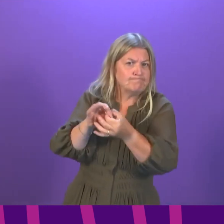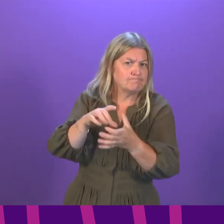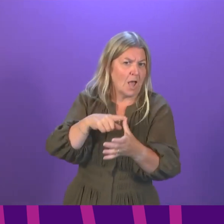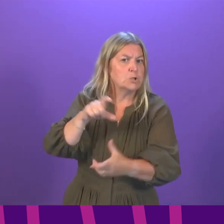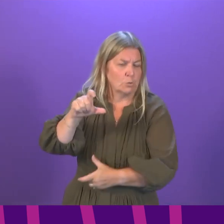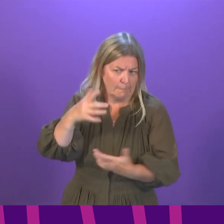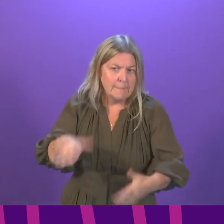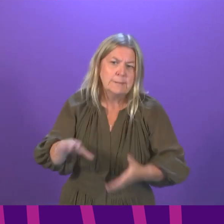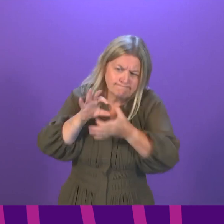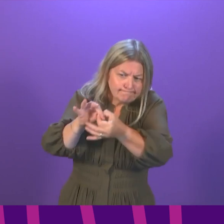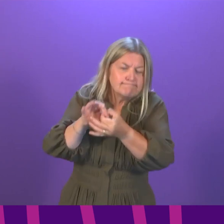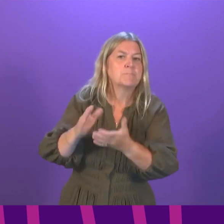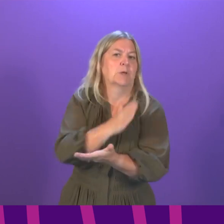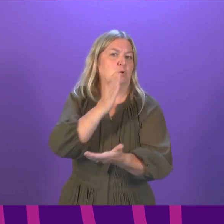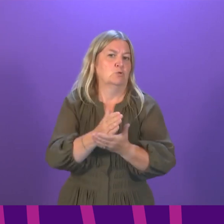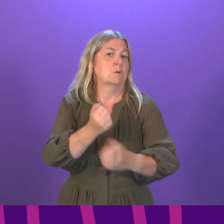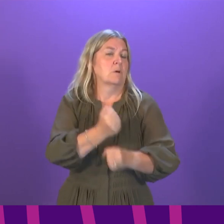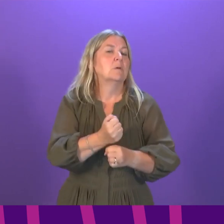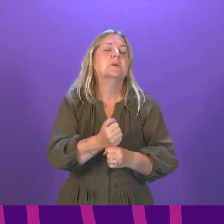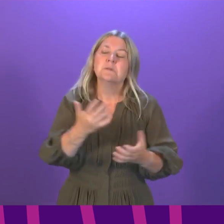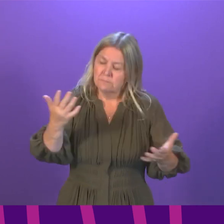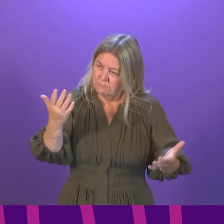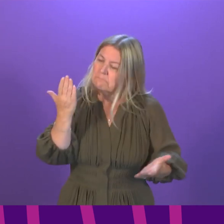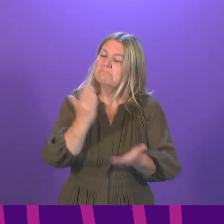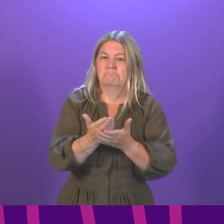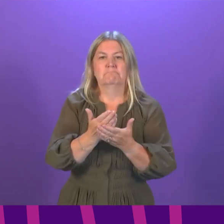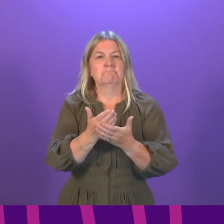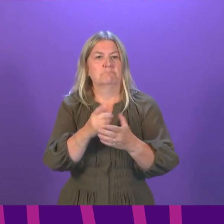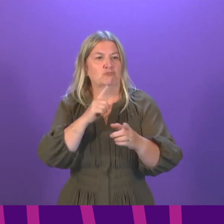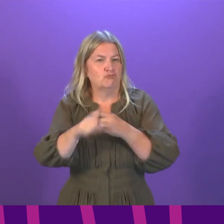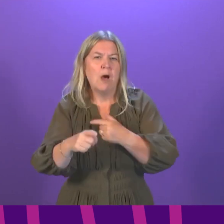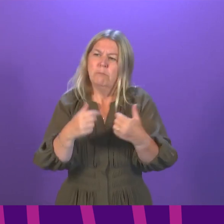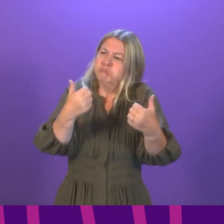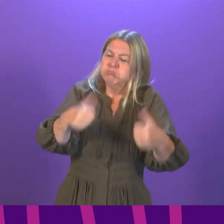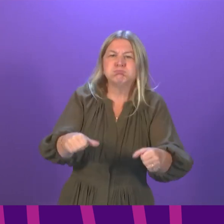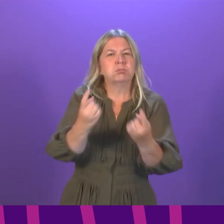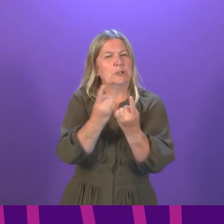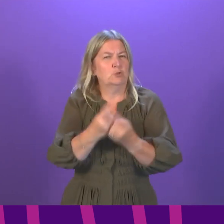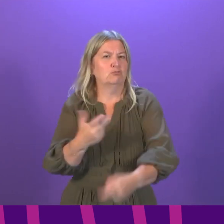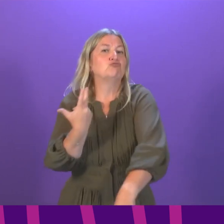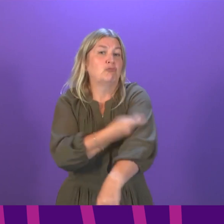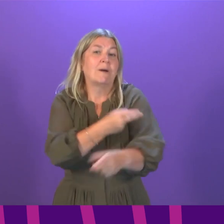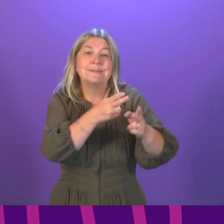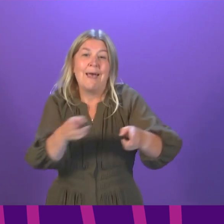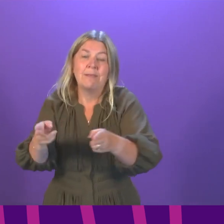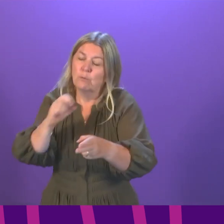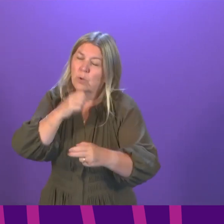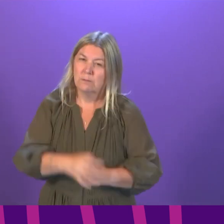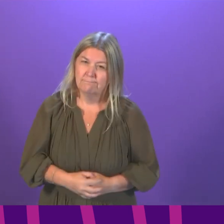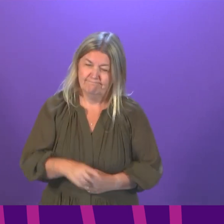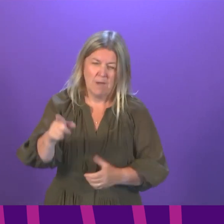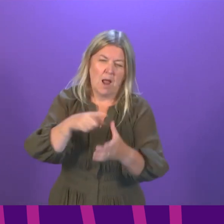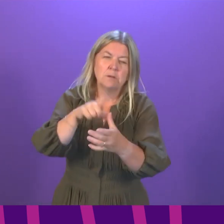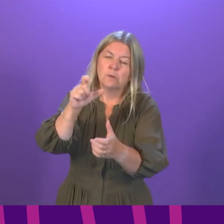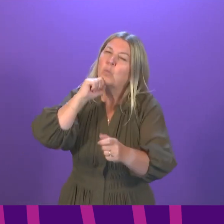to make sure that this Government addresses that challenge and takes the action necessary. Angela will set out more on that